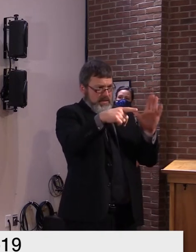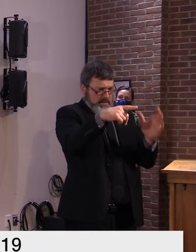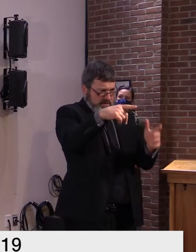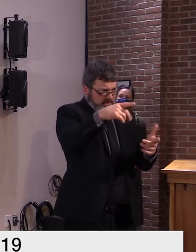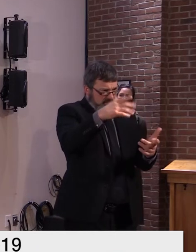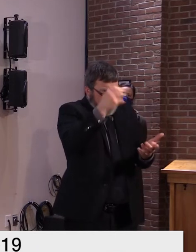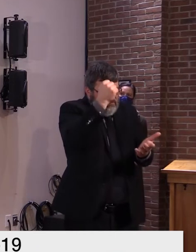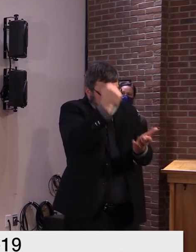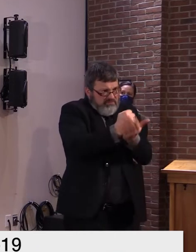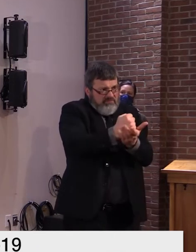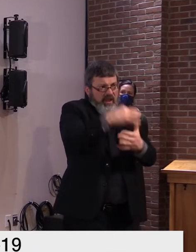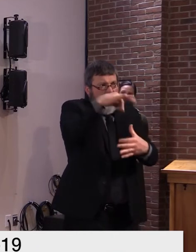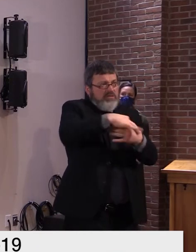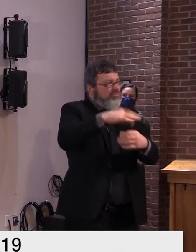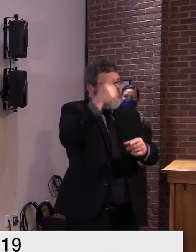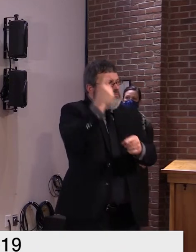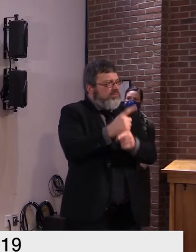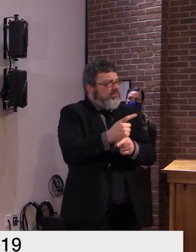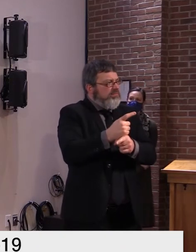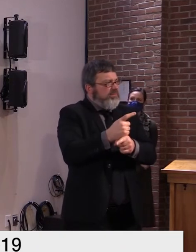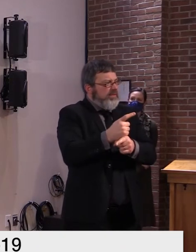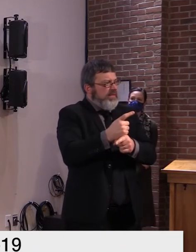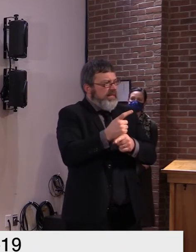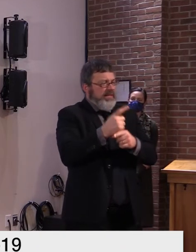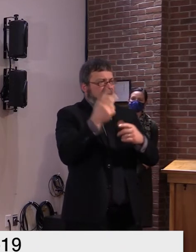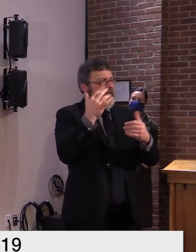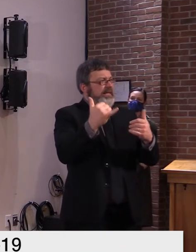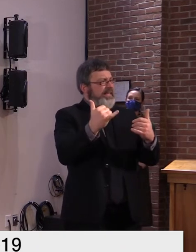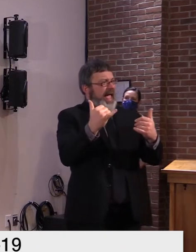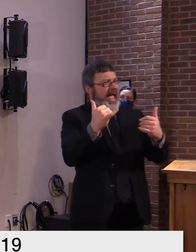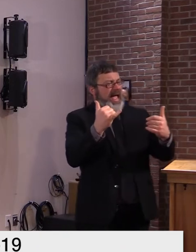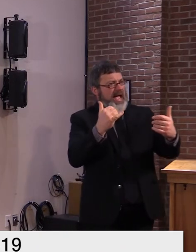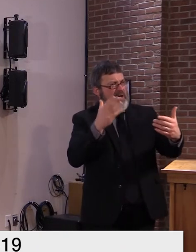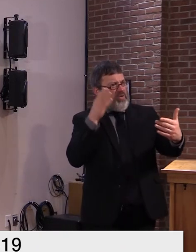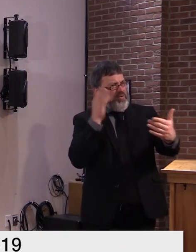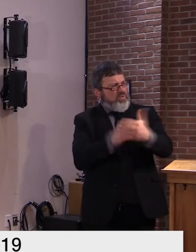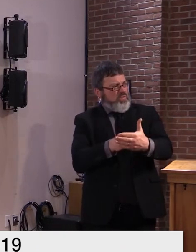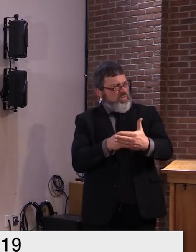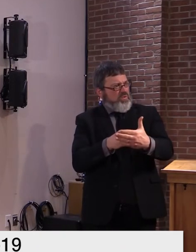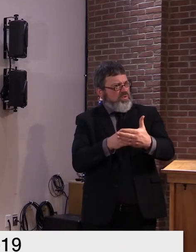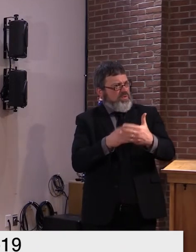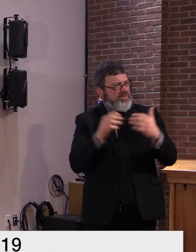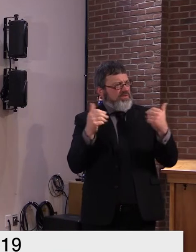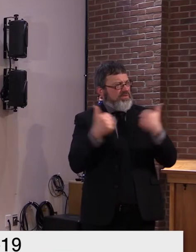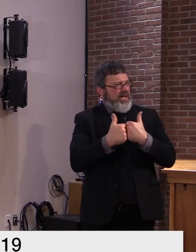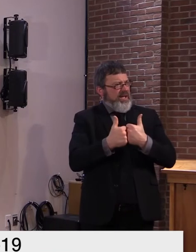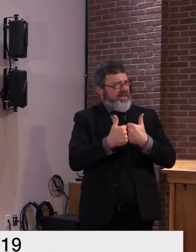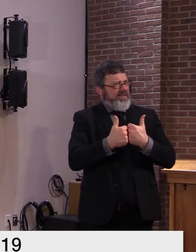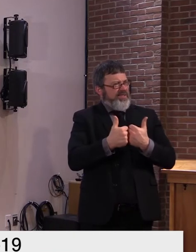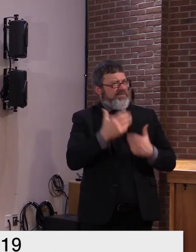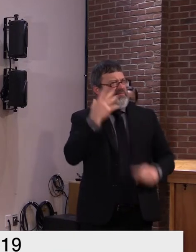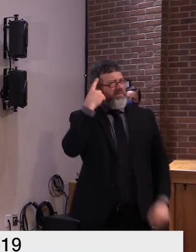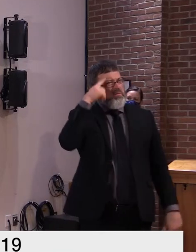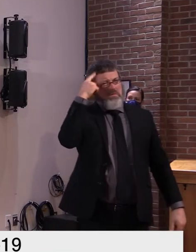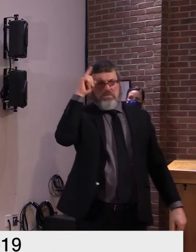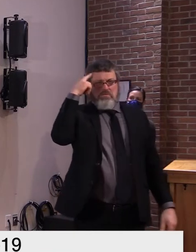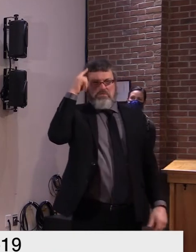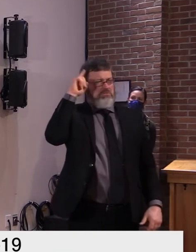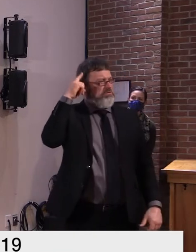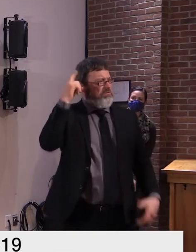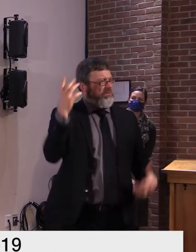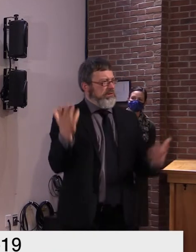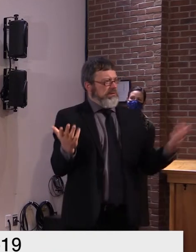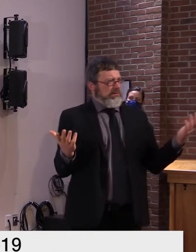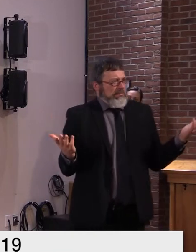lawsuit to come about and try and challenge some of those states it's just uh unnecessary and uh you know a bit pathetic in